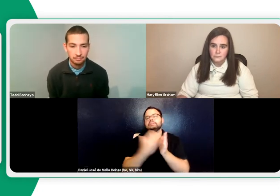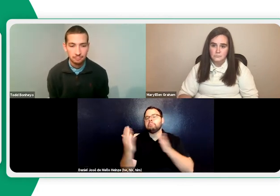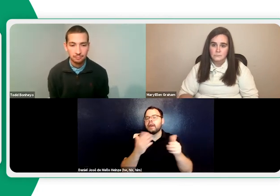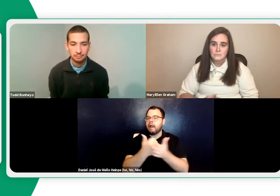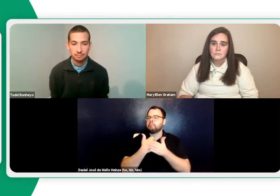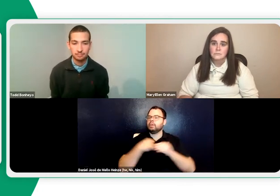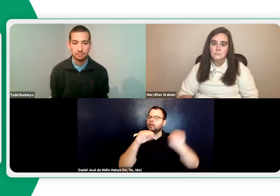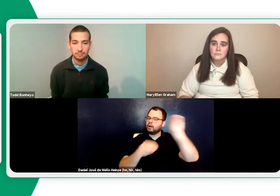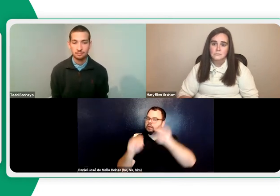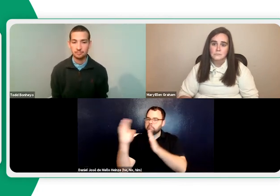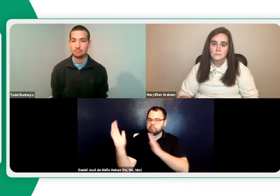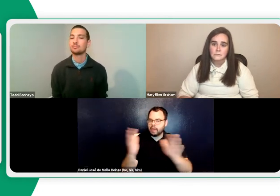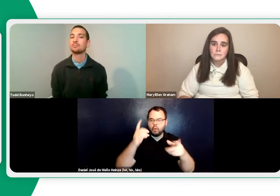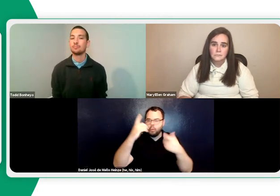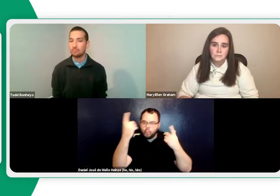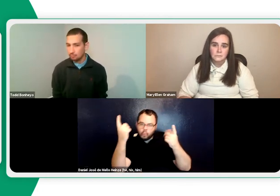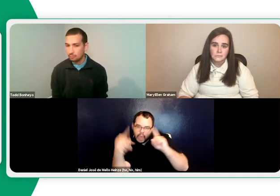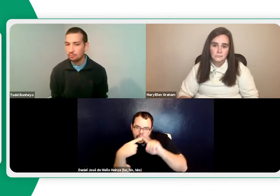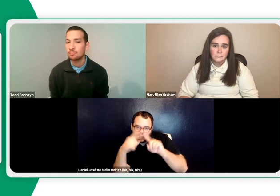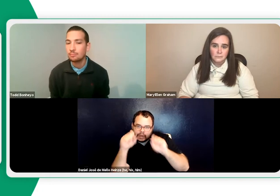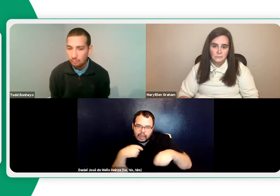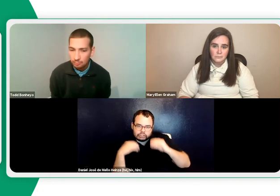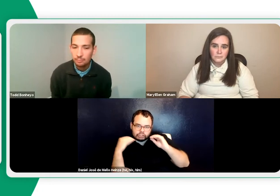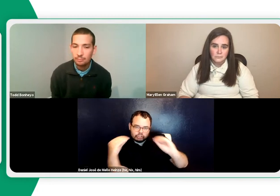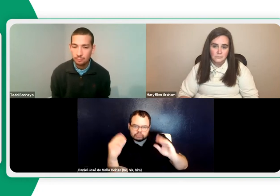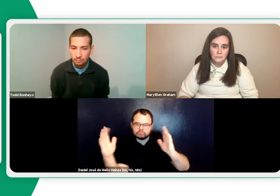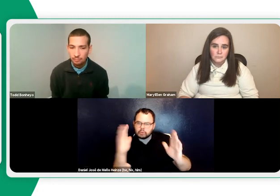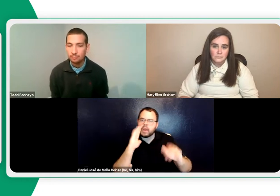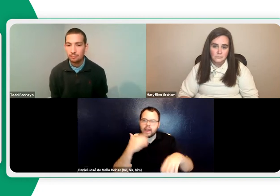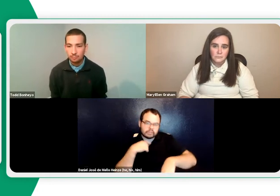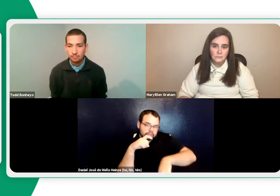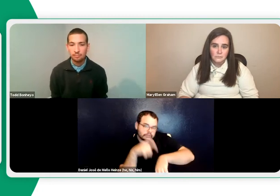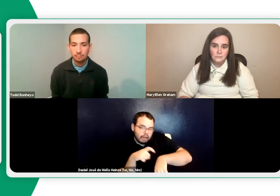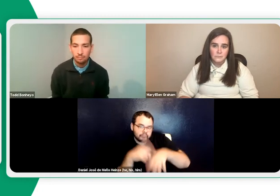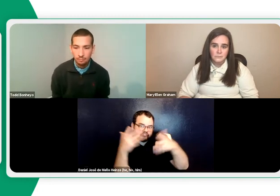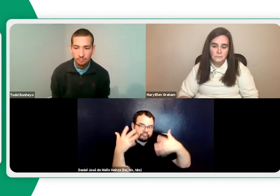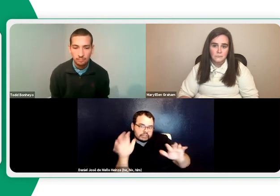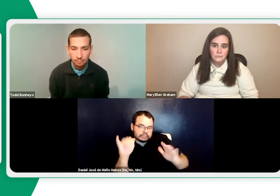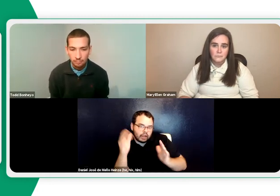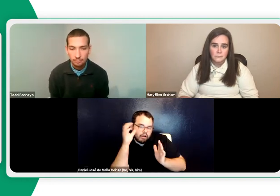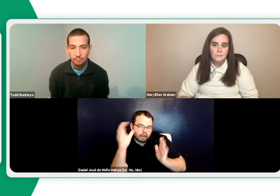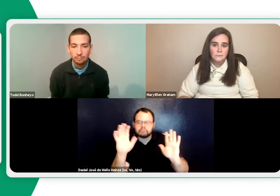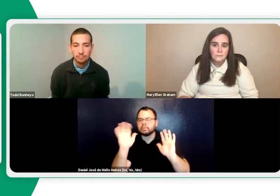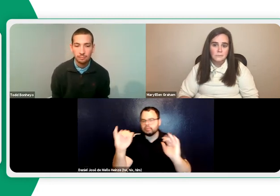teaching, I really let my students guide me. But a lesson plan is more for my scheduling